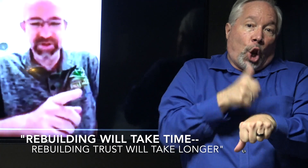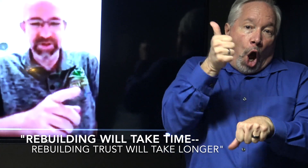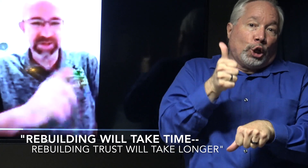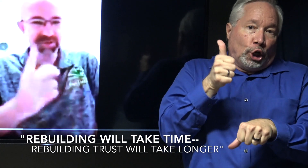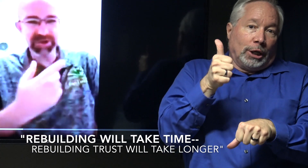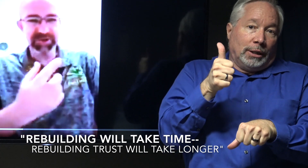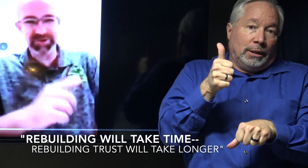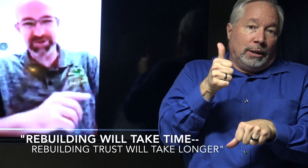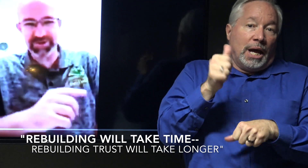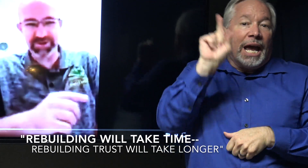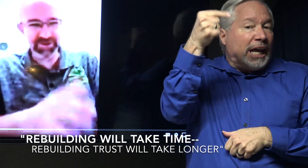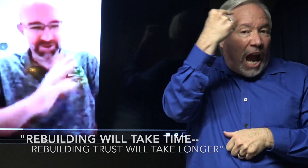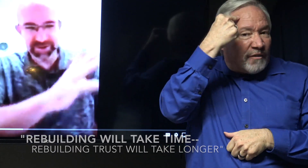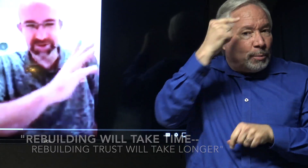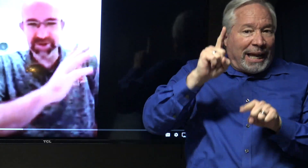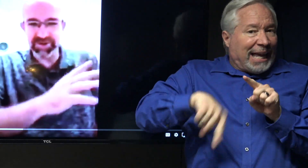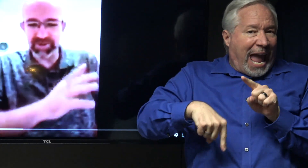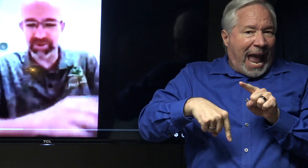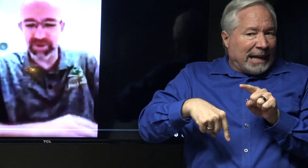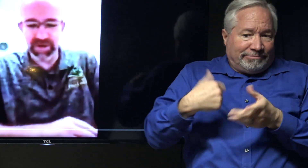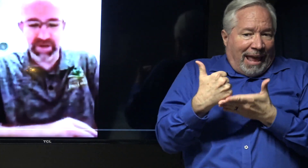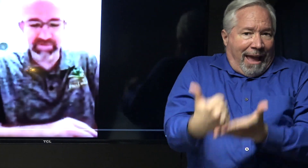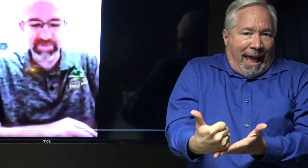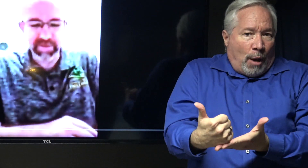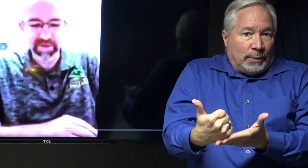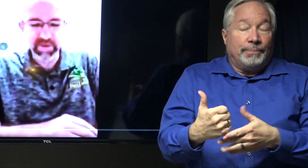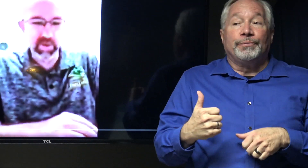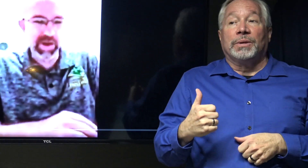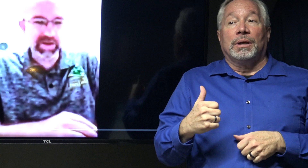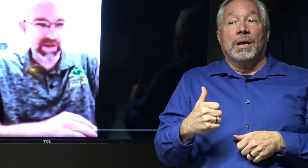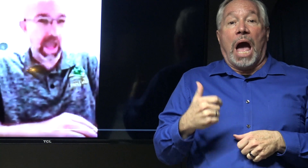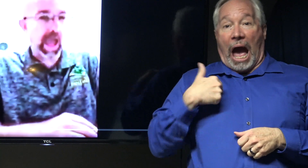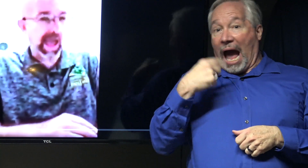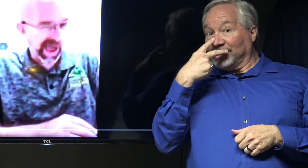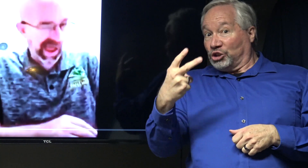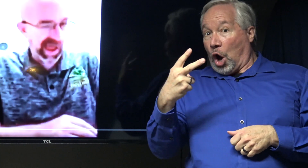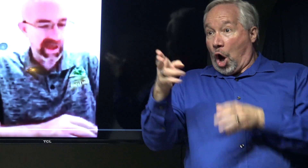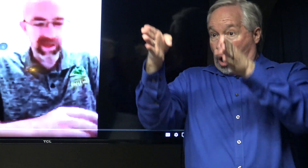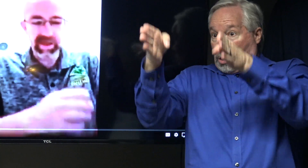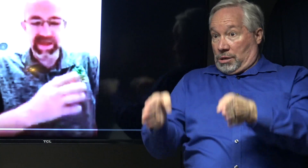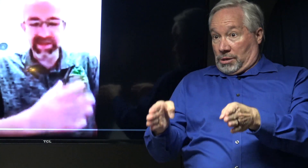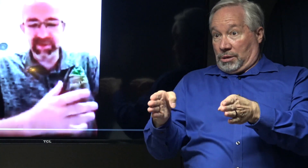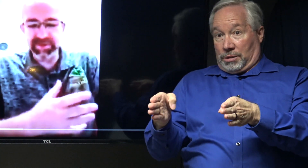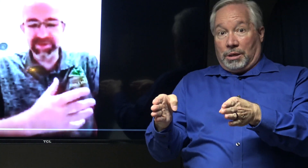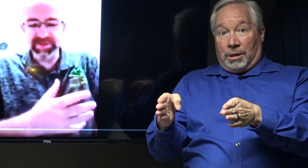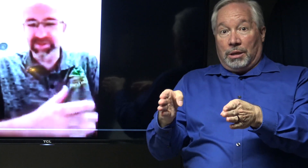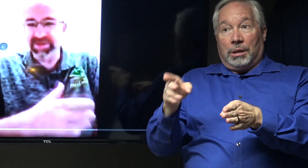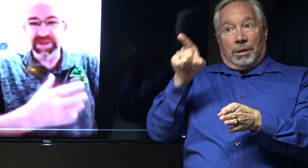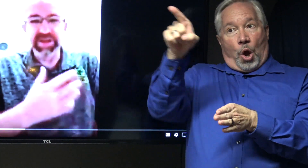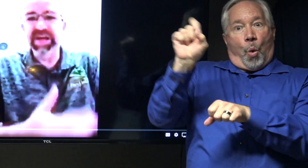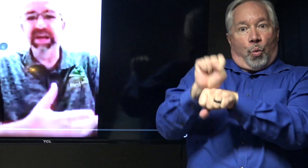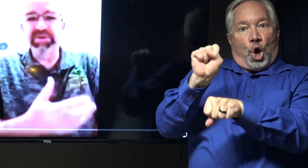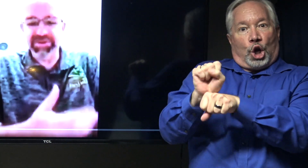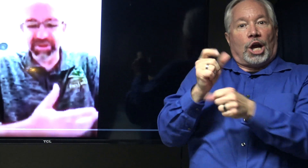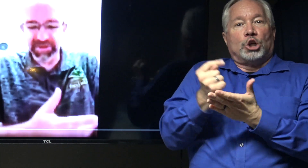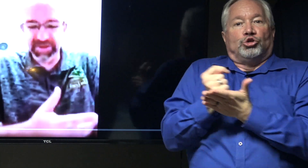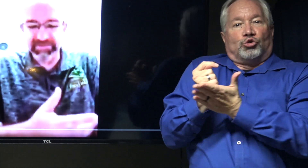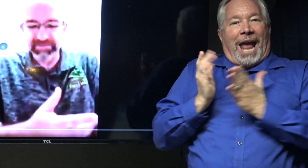saw a treasury official, who's in the treasury department right now, wink, like, as almost as if he was looking at a camera on TV.